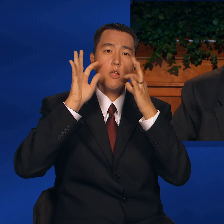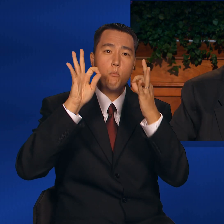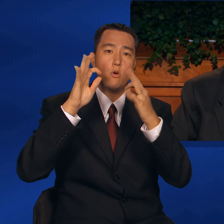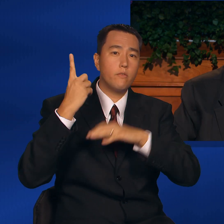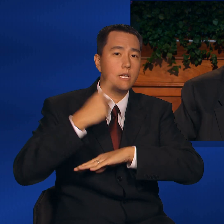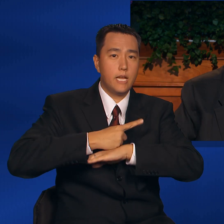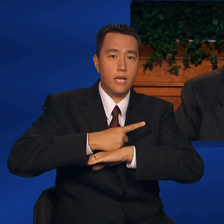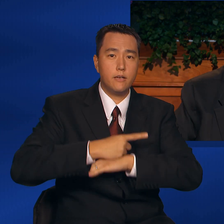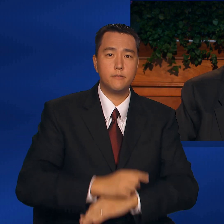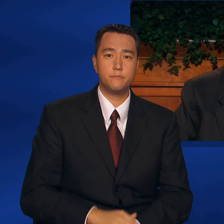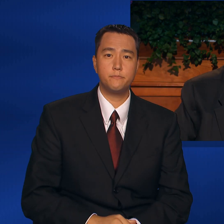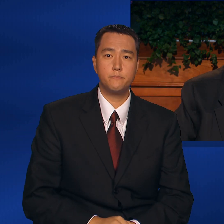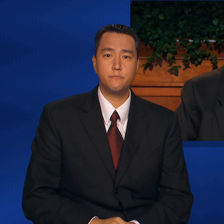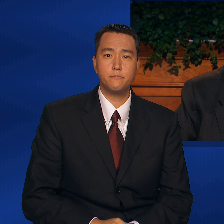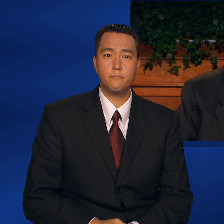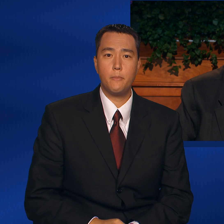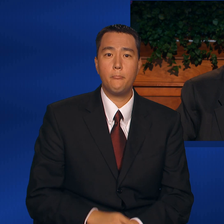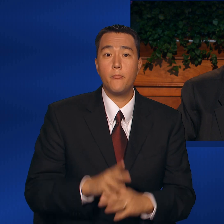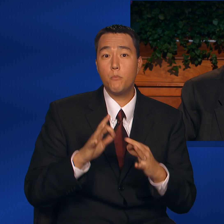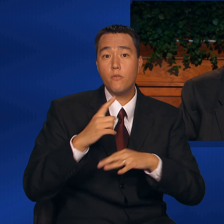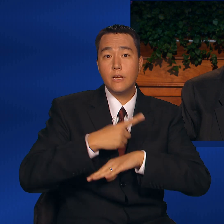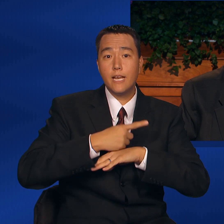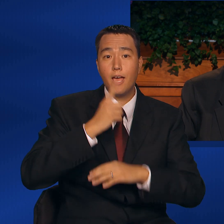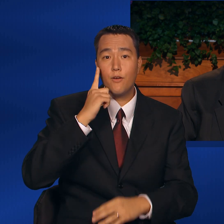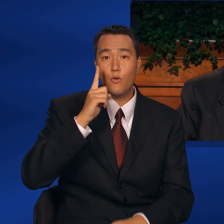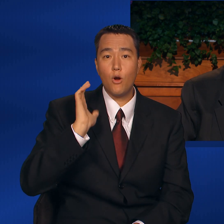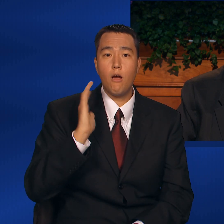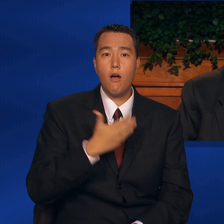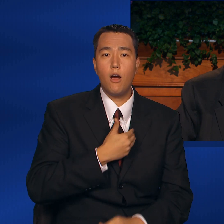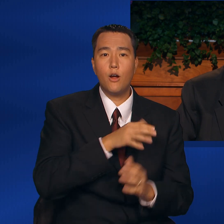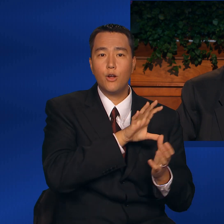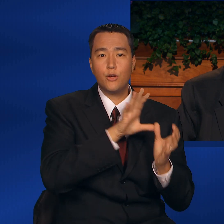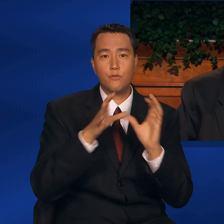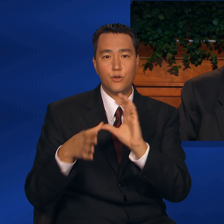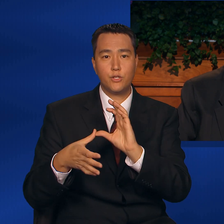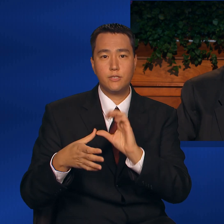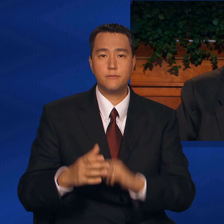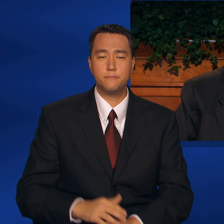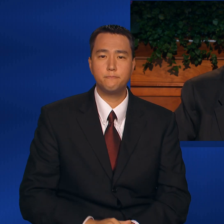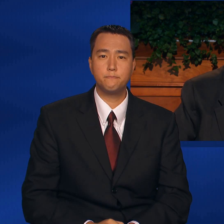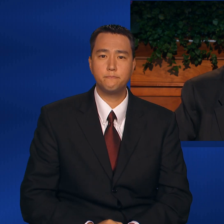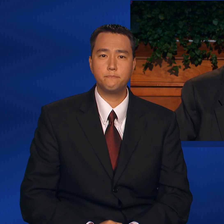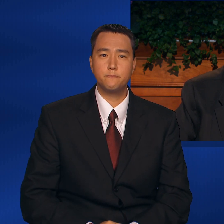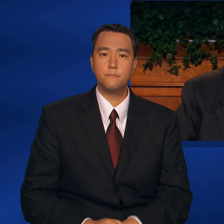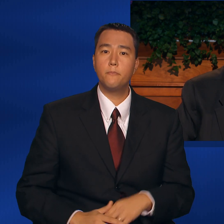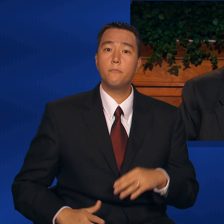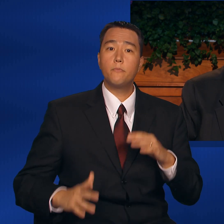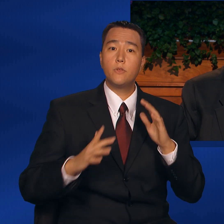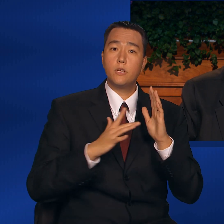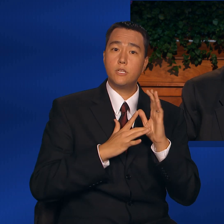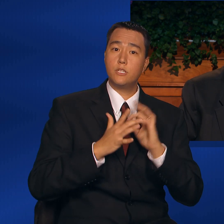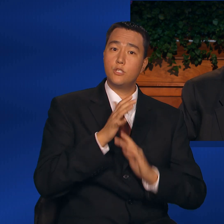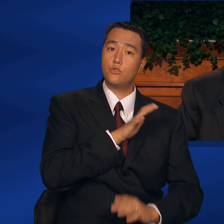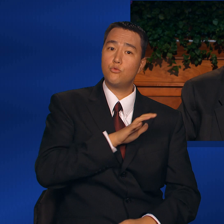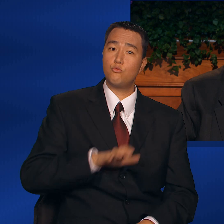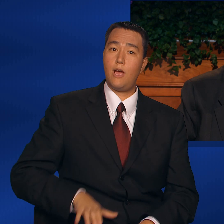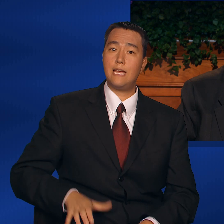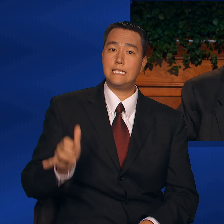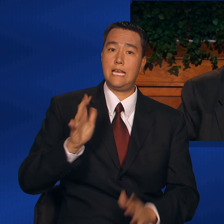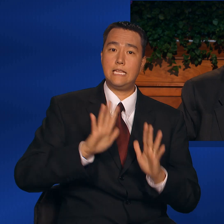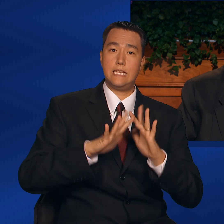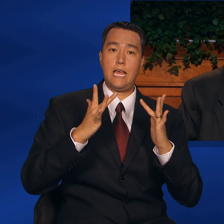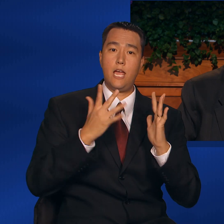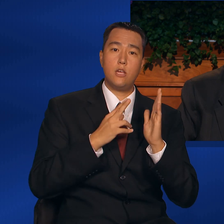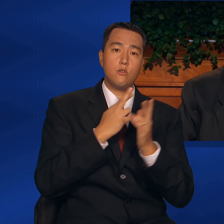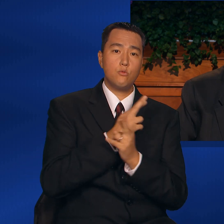day—the perfect day of our conversion. Jesus Christ is the Light and